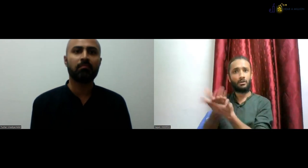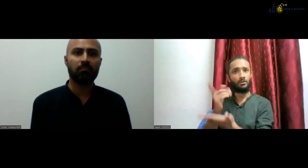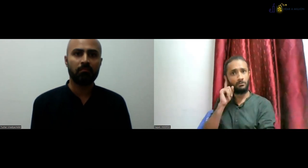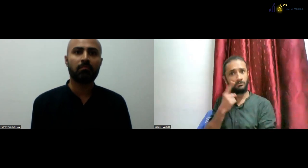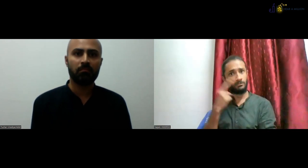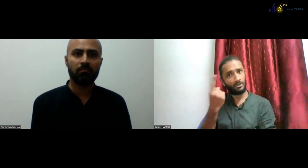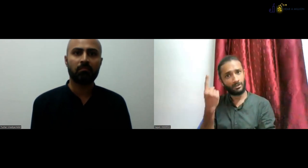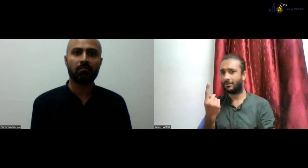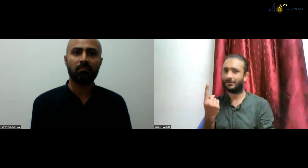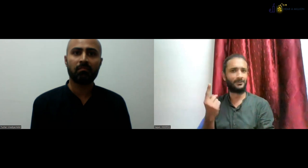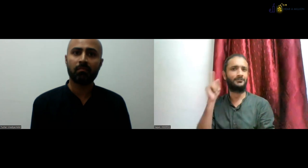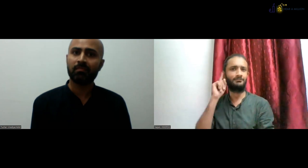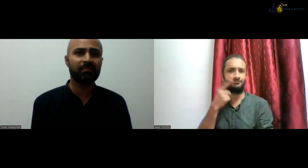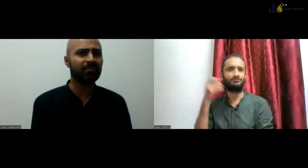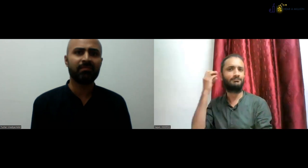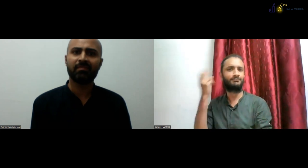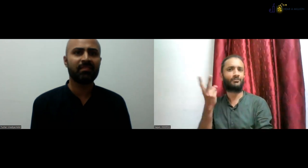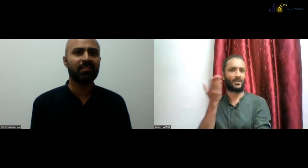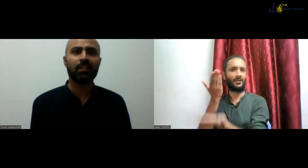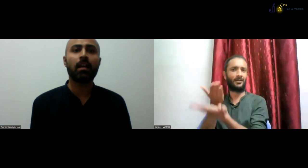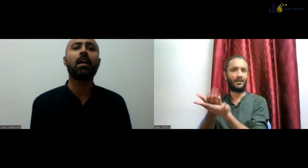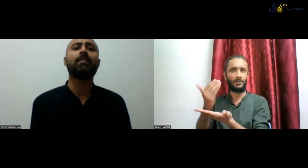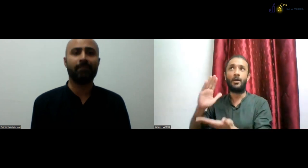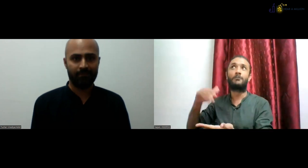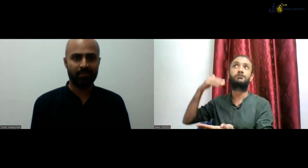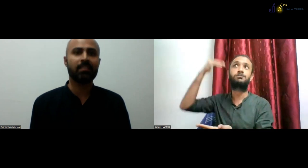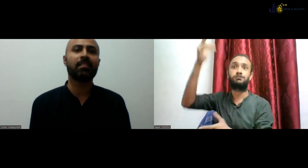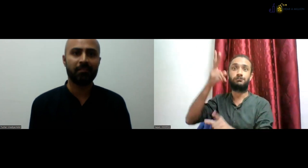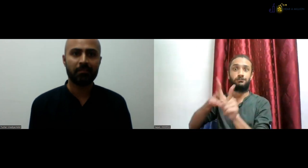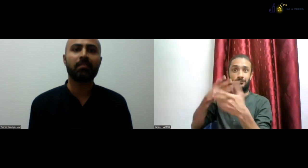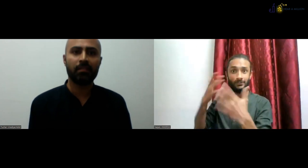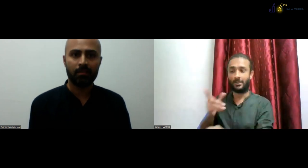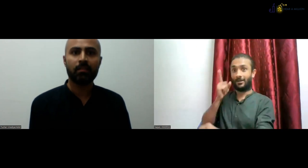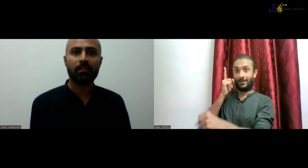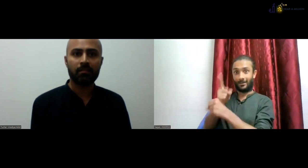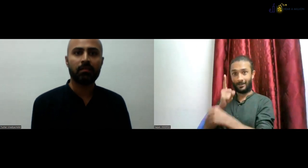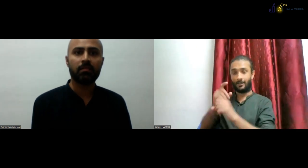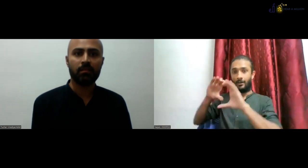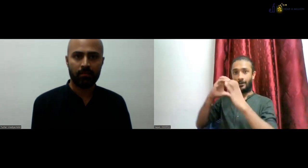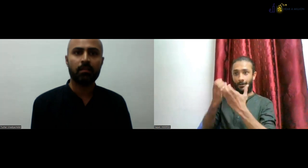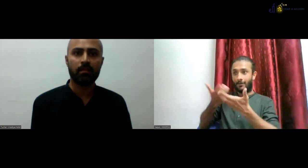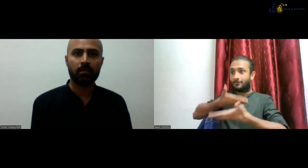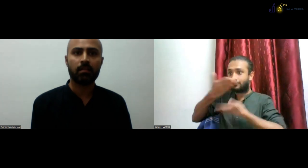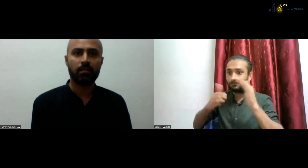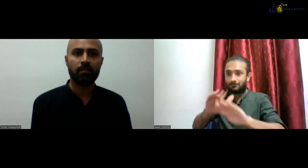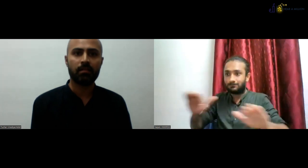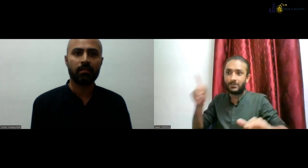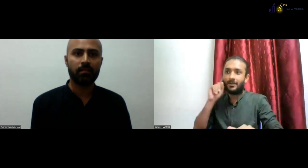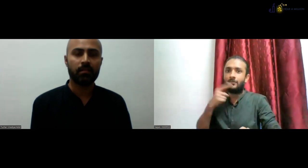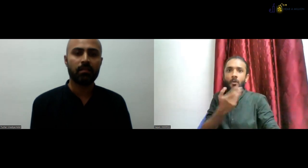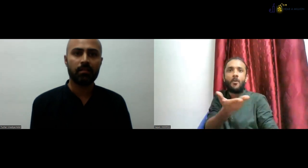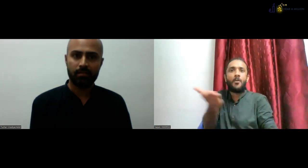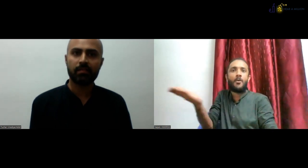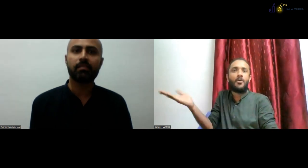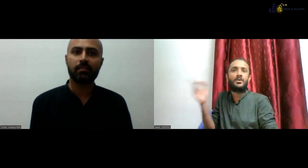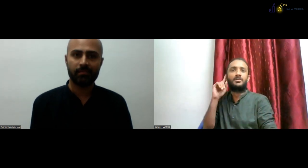they should go in for the Diploma in Education Program. And this is not only for deaf. This is open for both hearing as well as deaf students